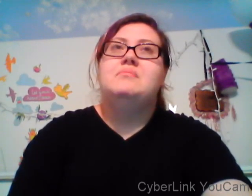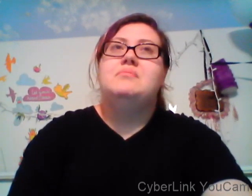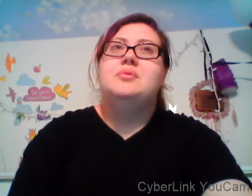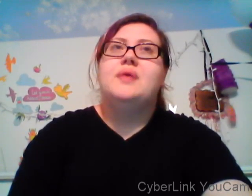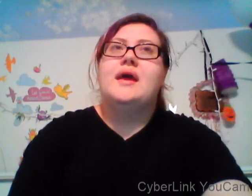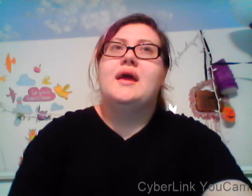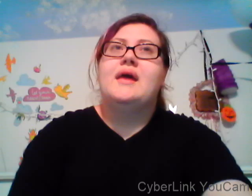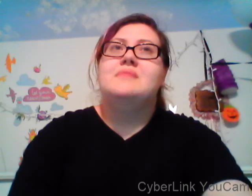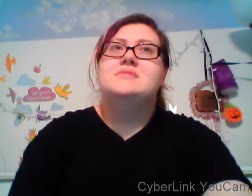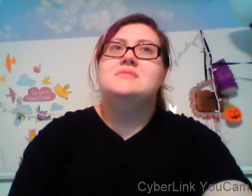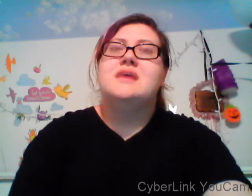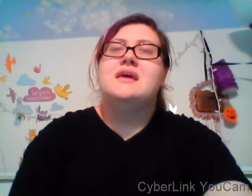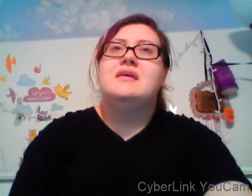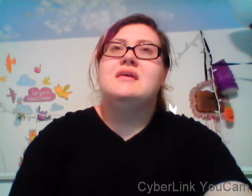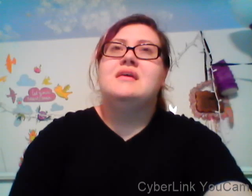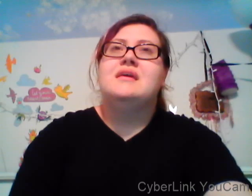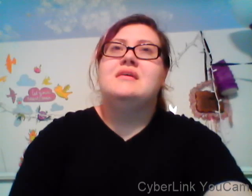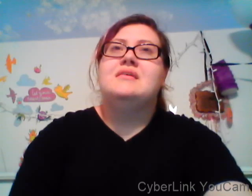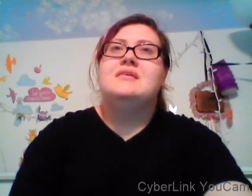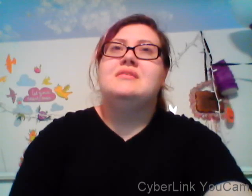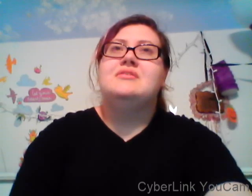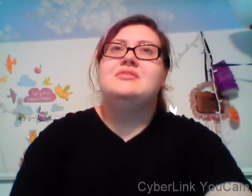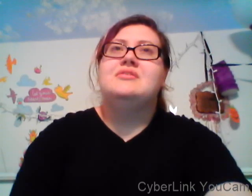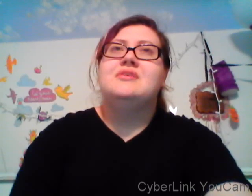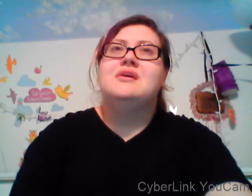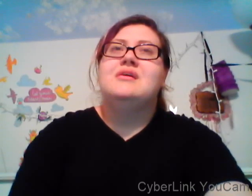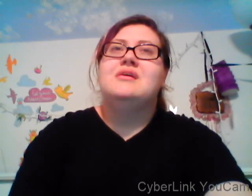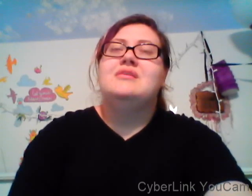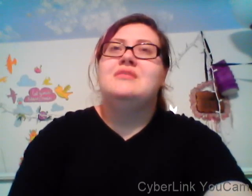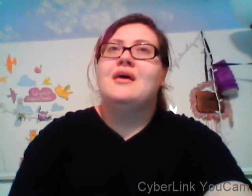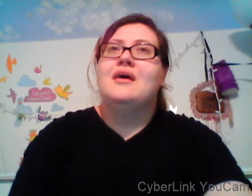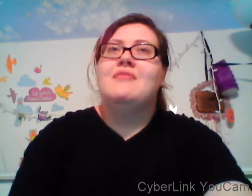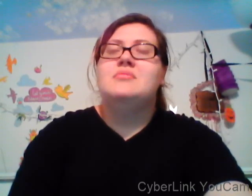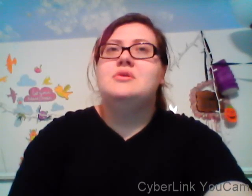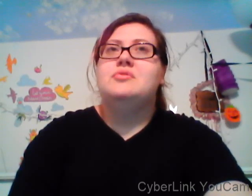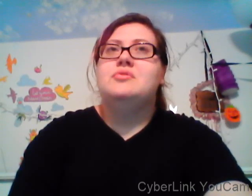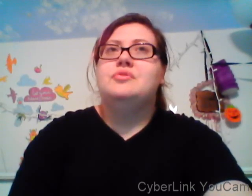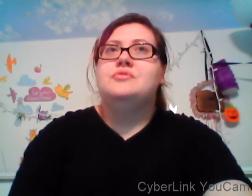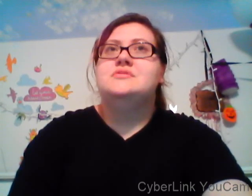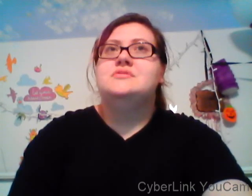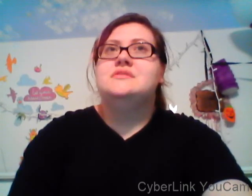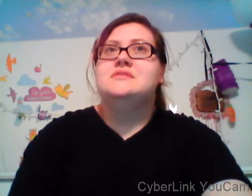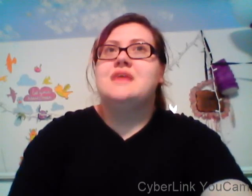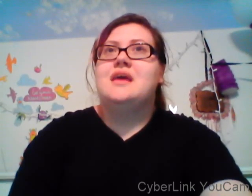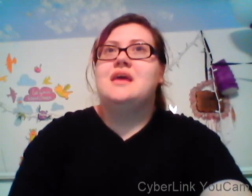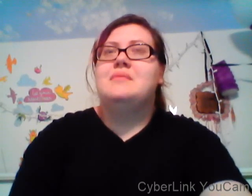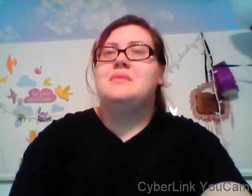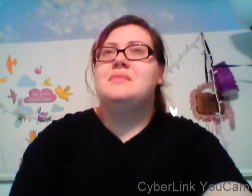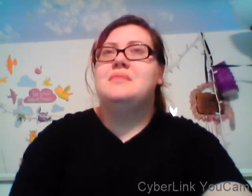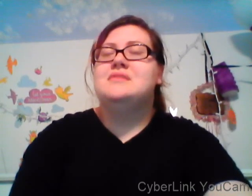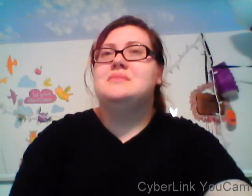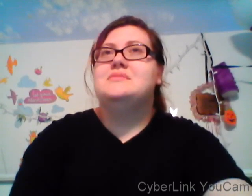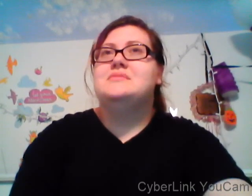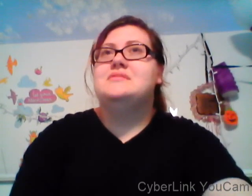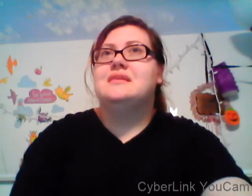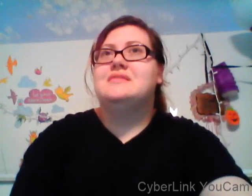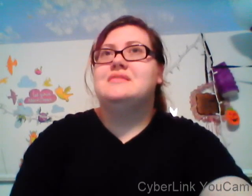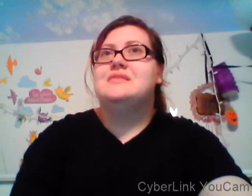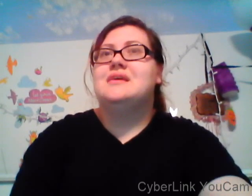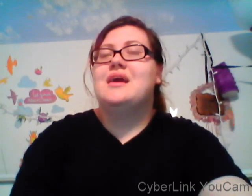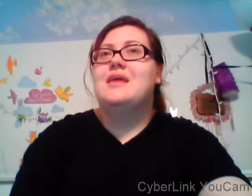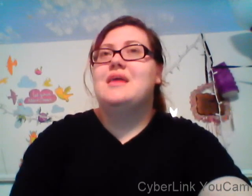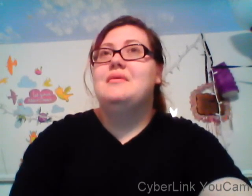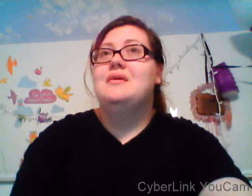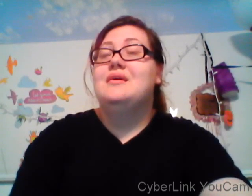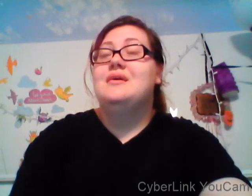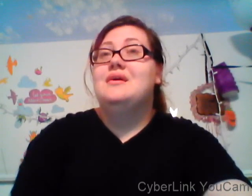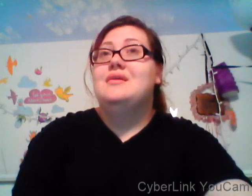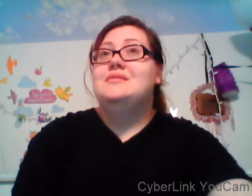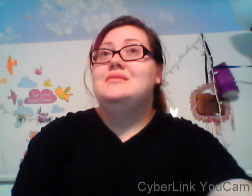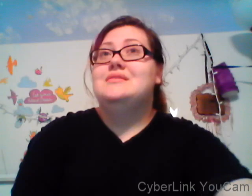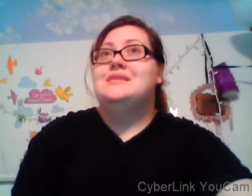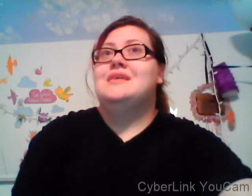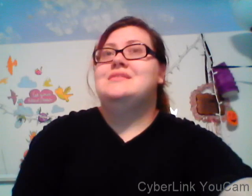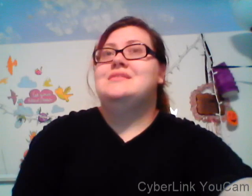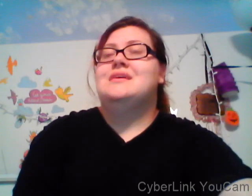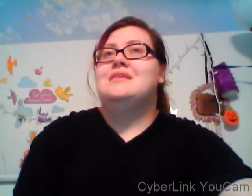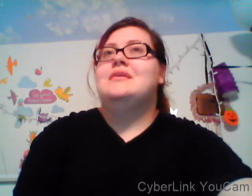needs education geared towards them and not the masses I feel like education should be an individual thing